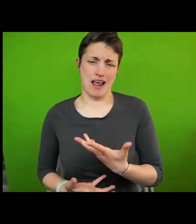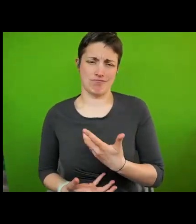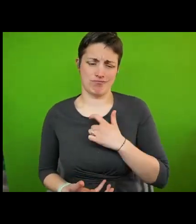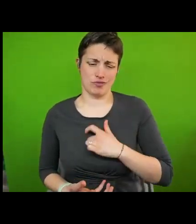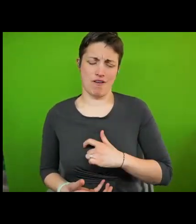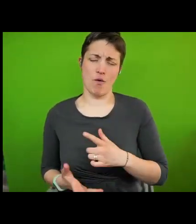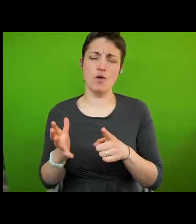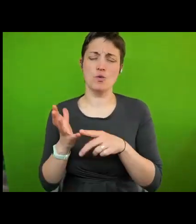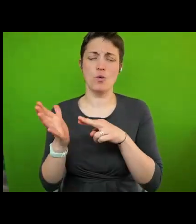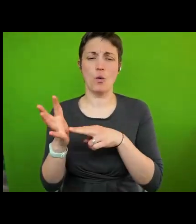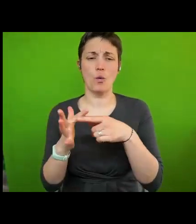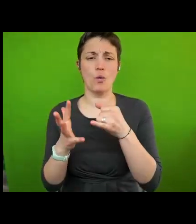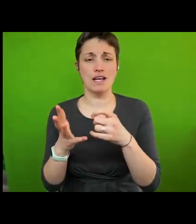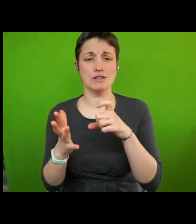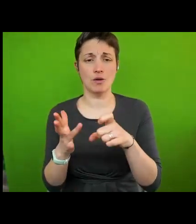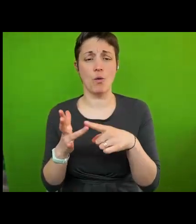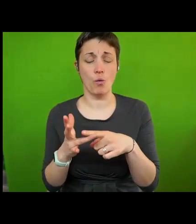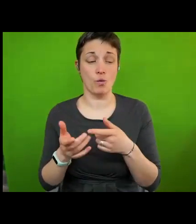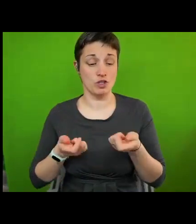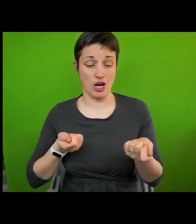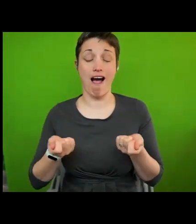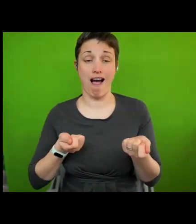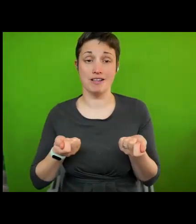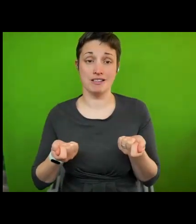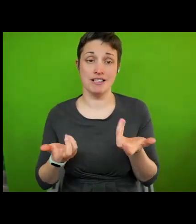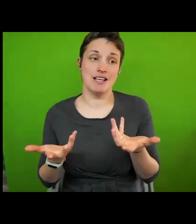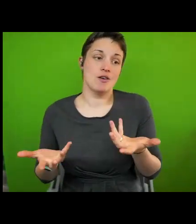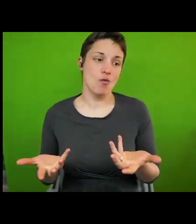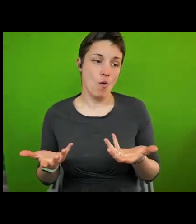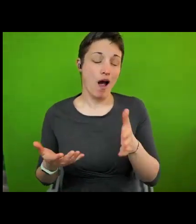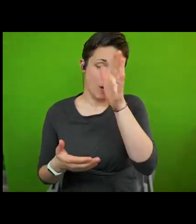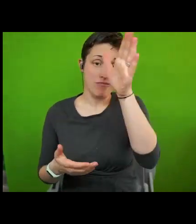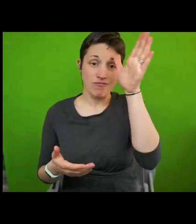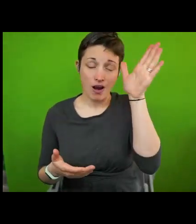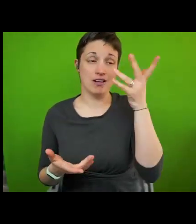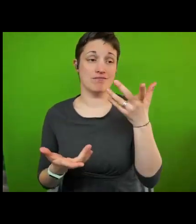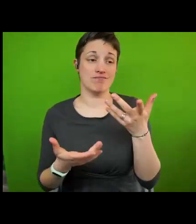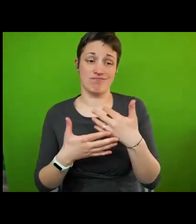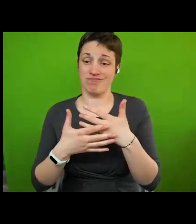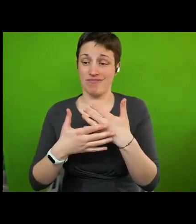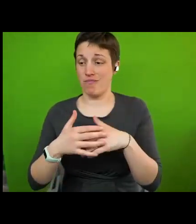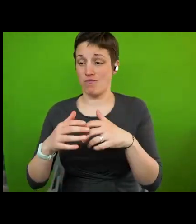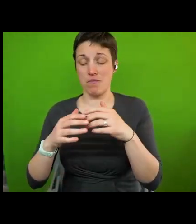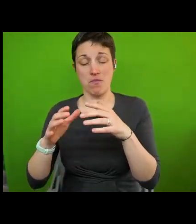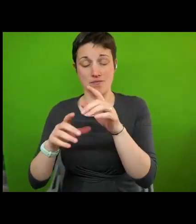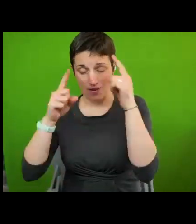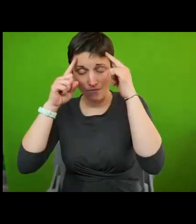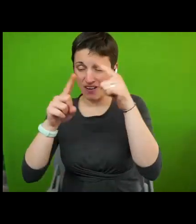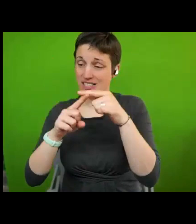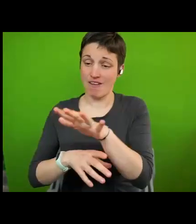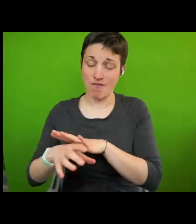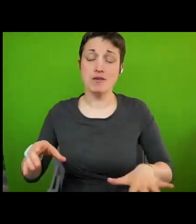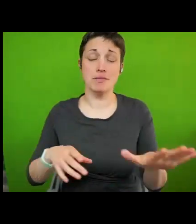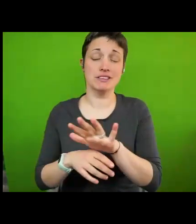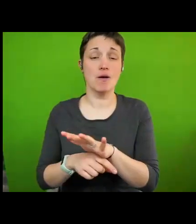UNESCO Chair. So I speak to you as a professor working at an academic environment, but also, as Paul has kindly